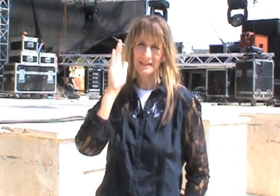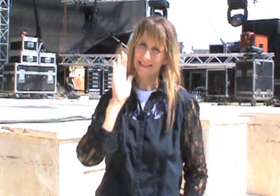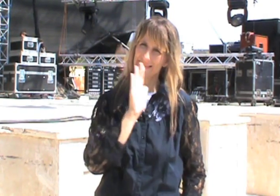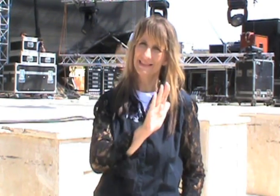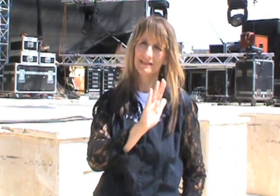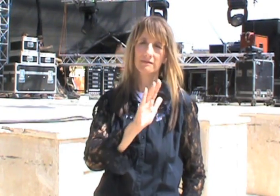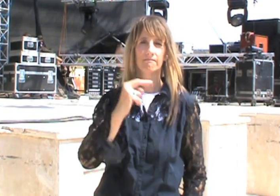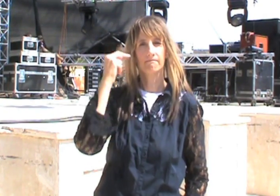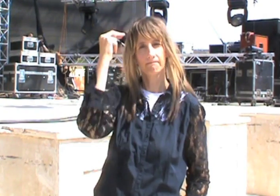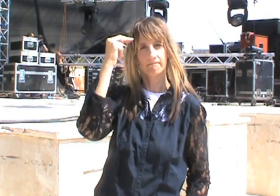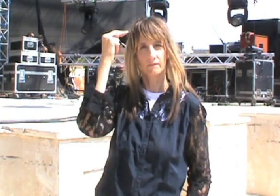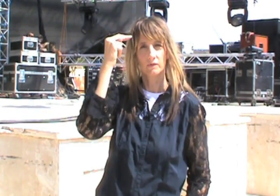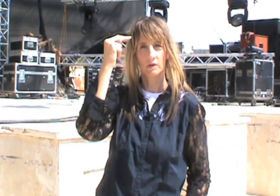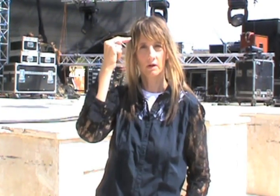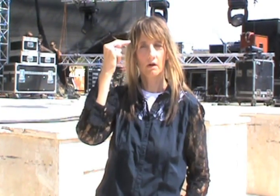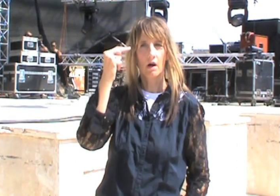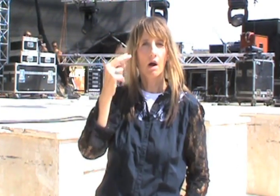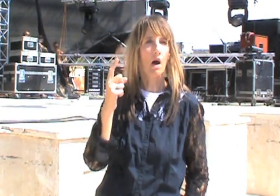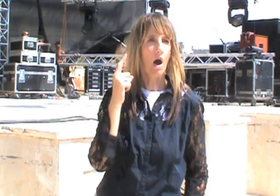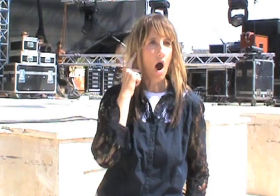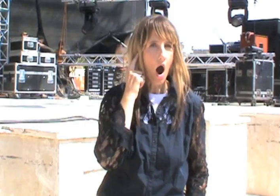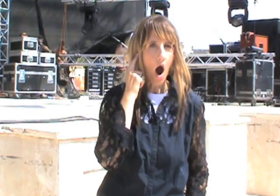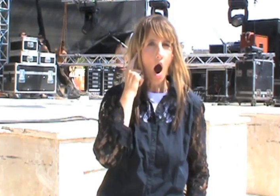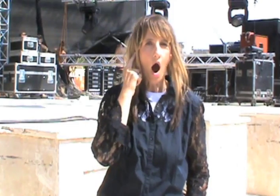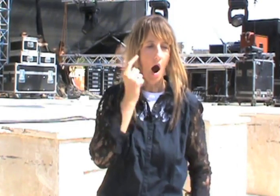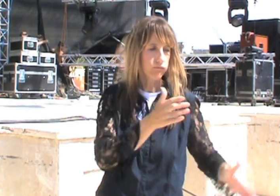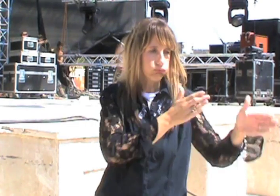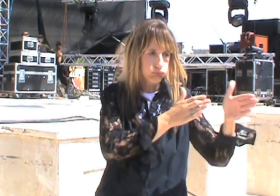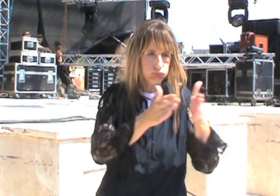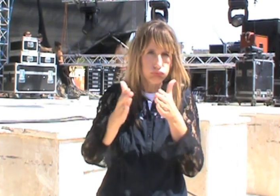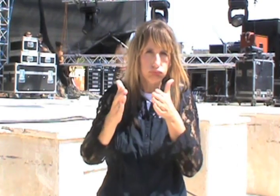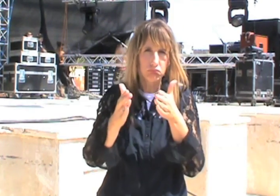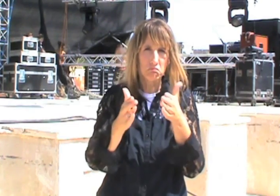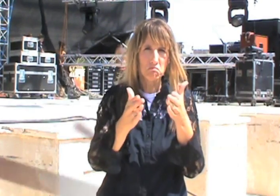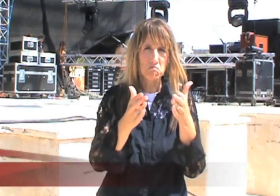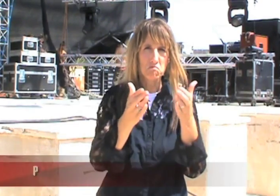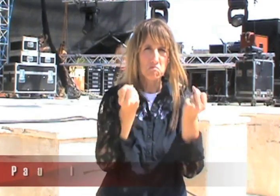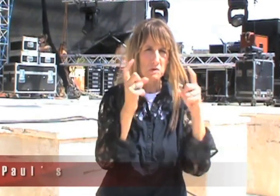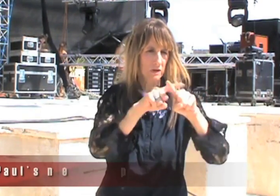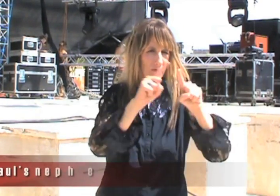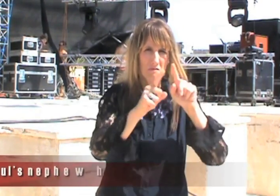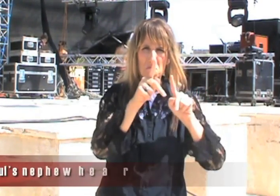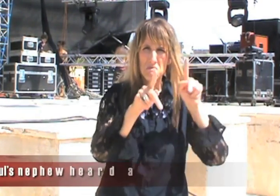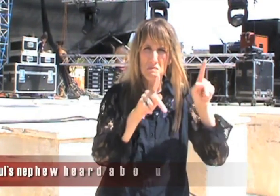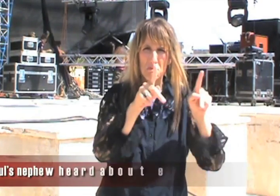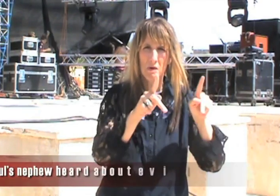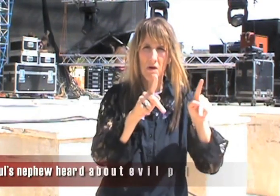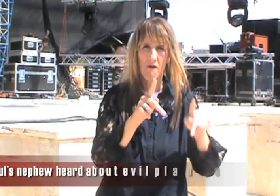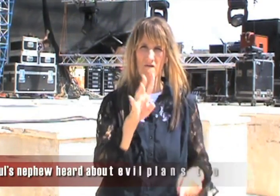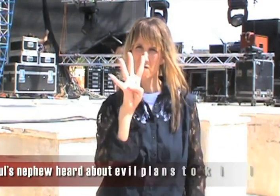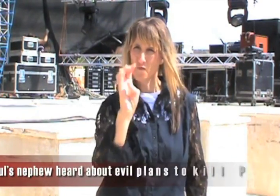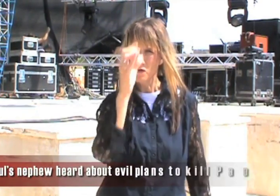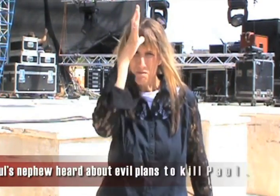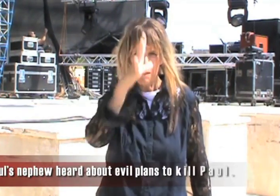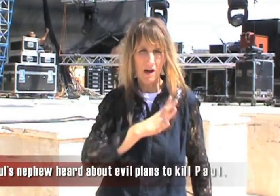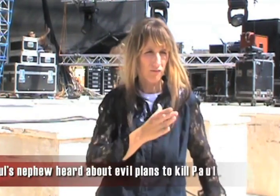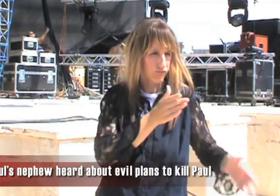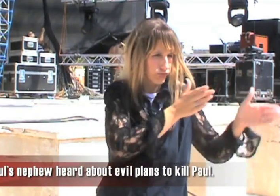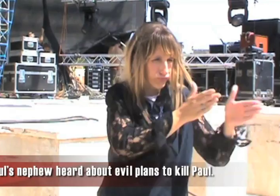his nephew heard that they were planning, 40